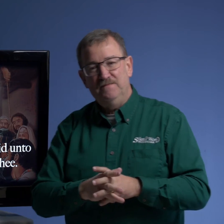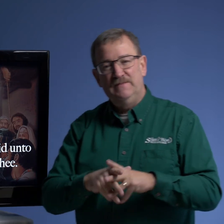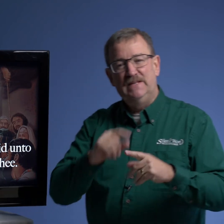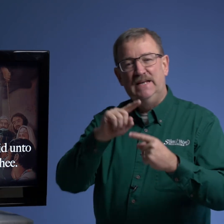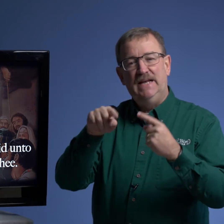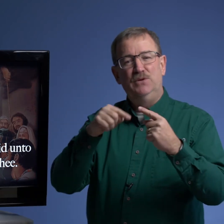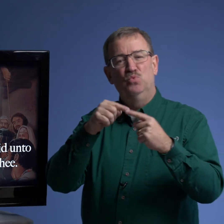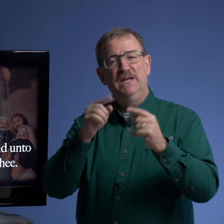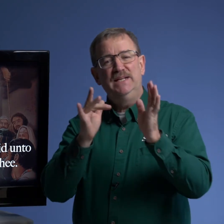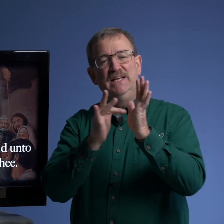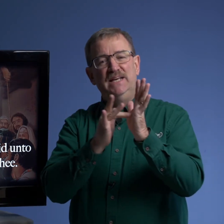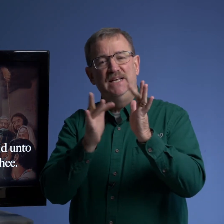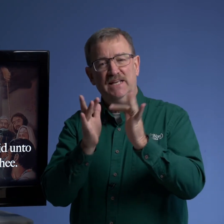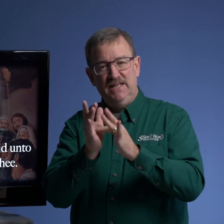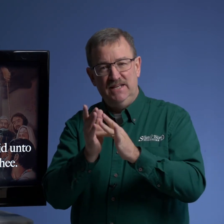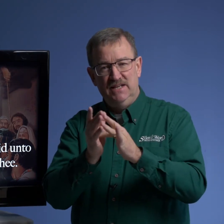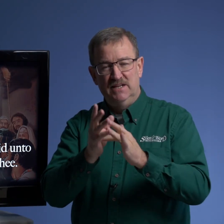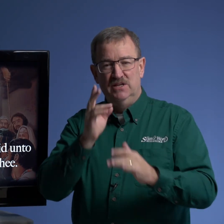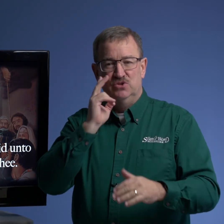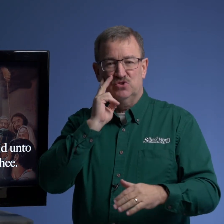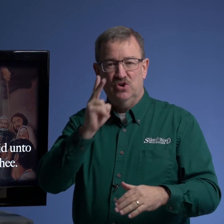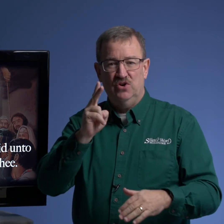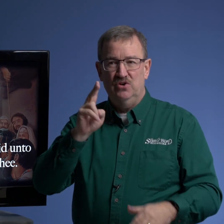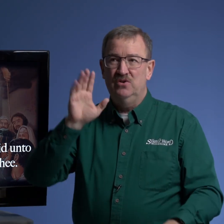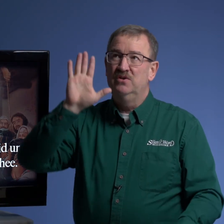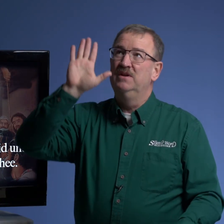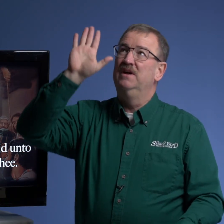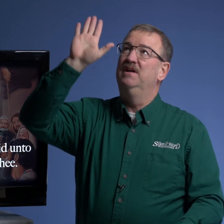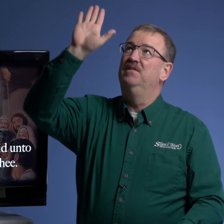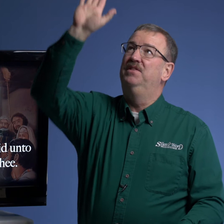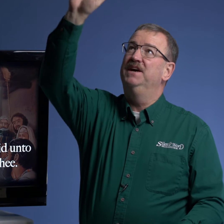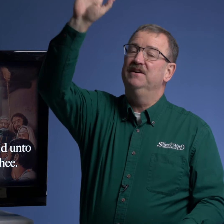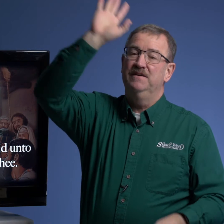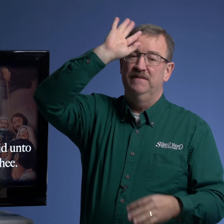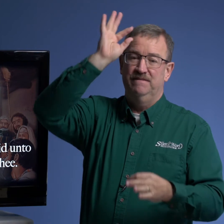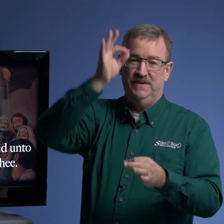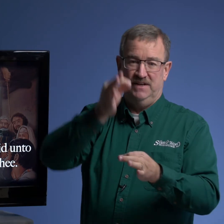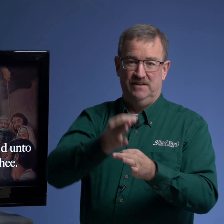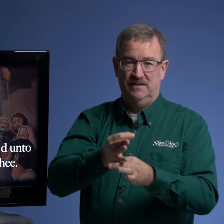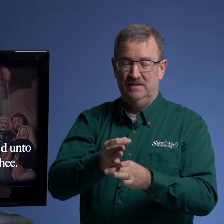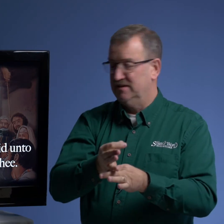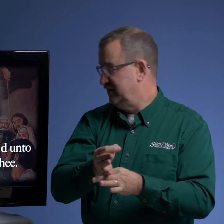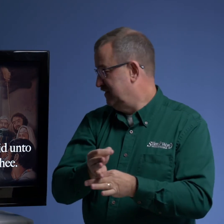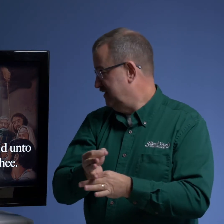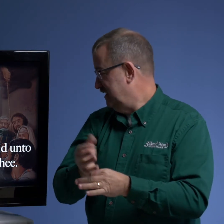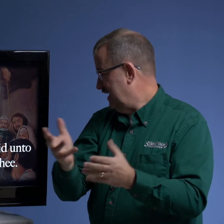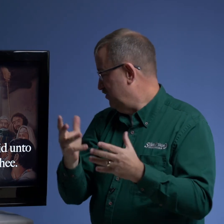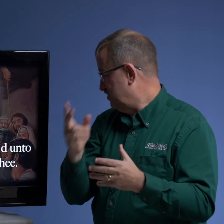and when he saw their faith i want you